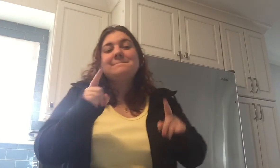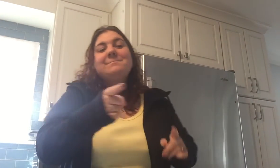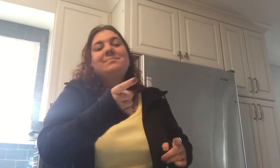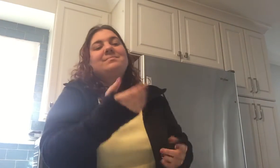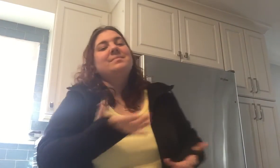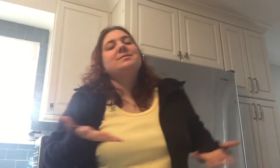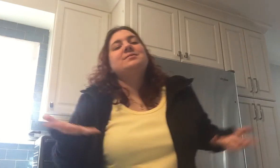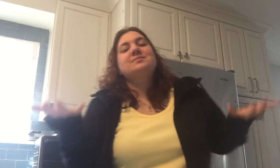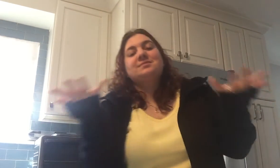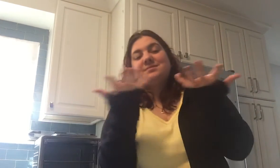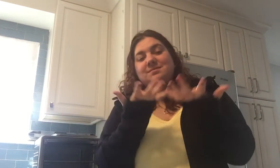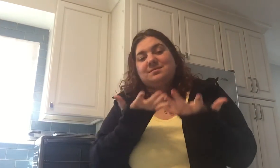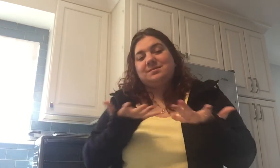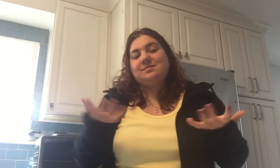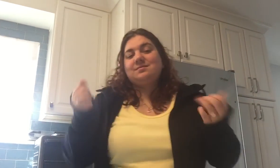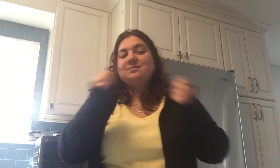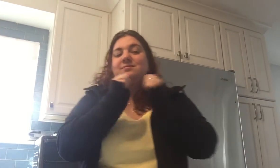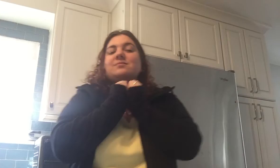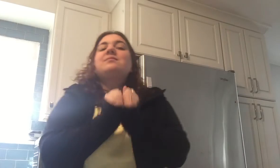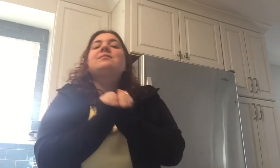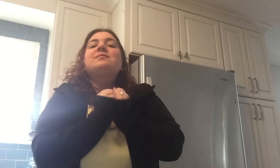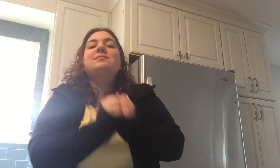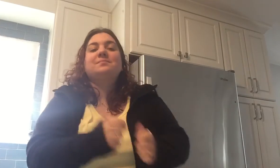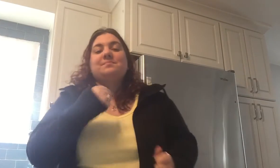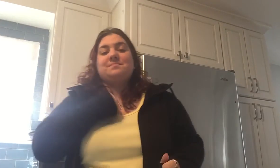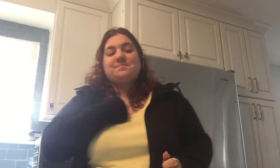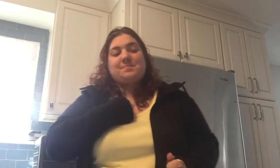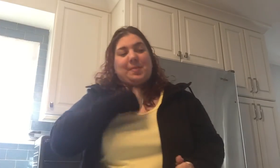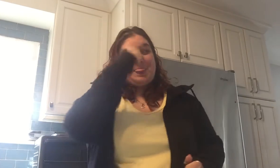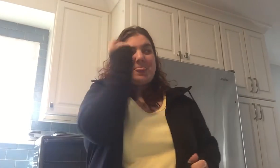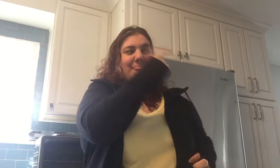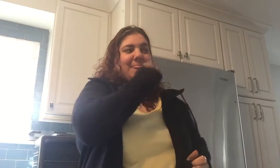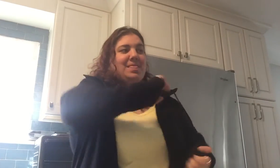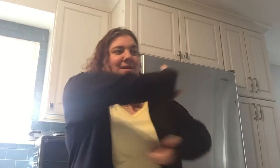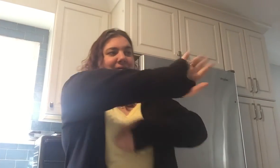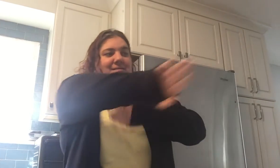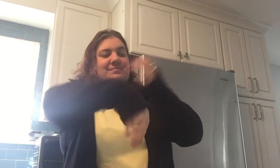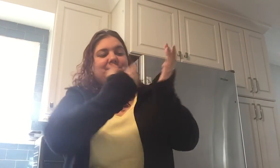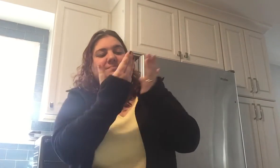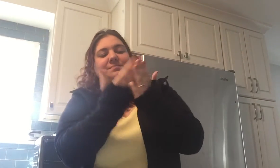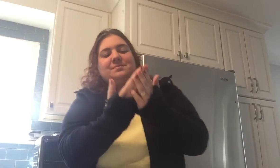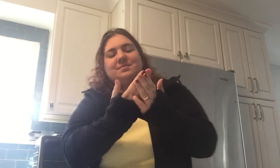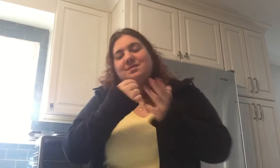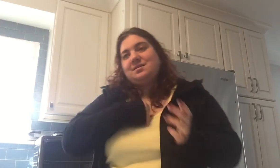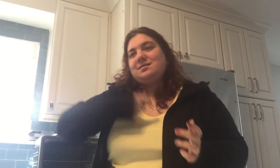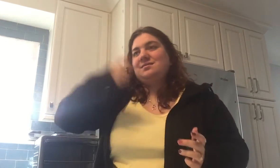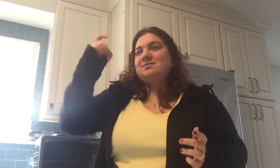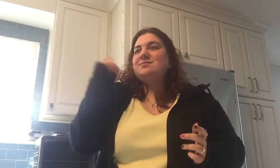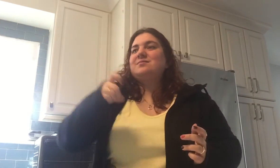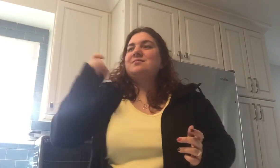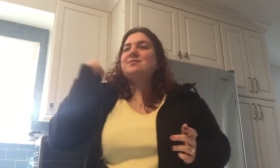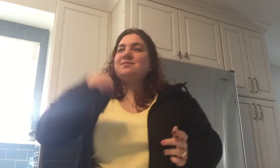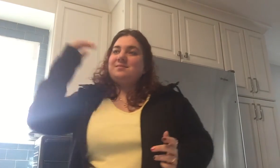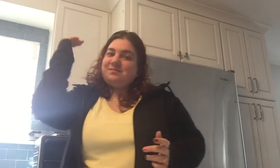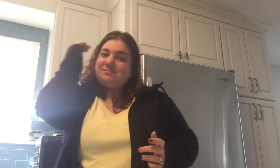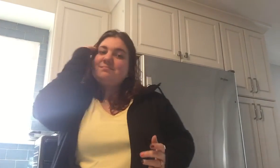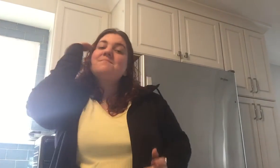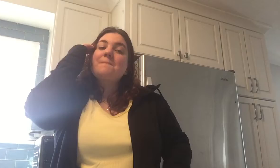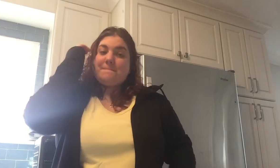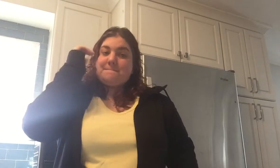But you're here with me And that's all I need to know